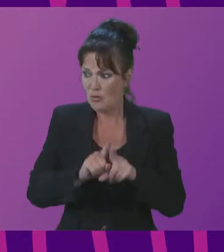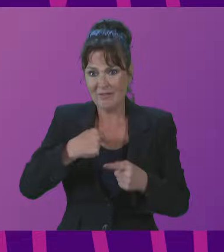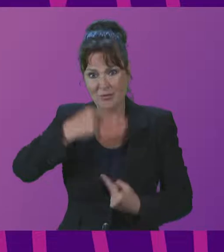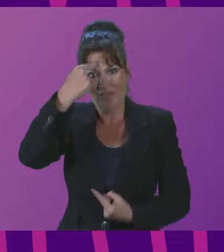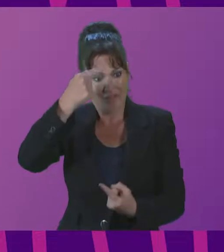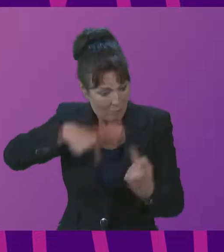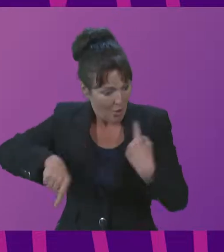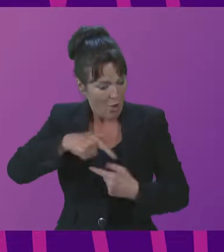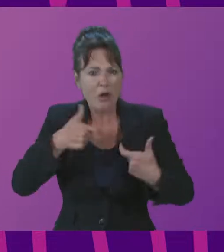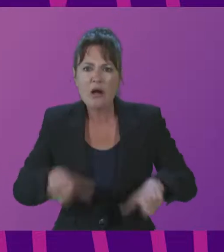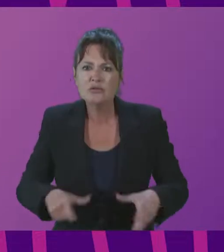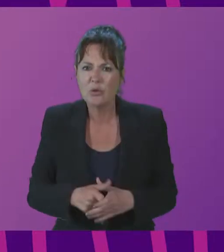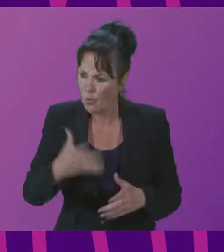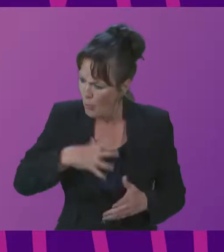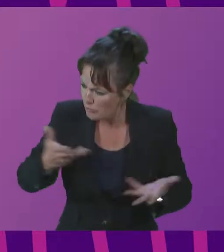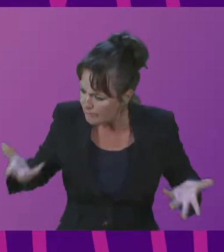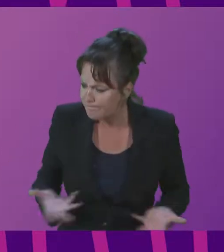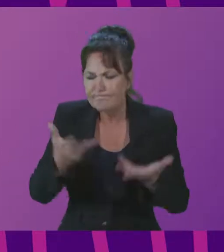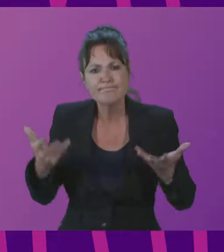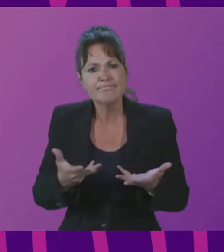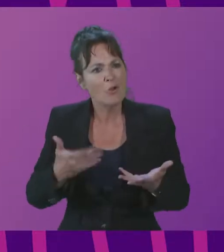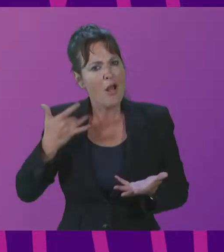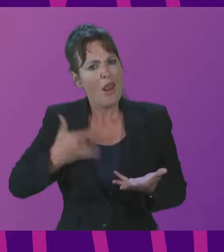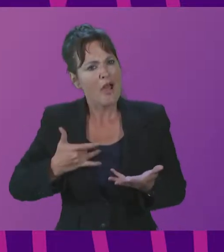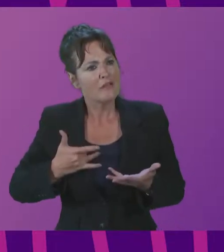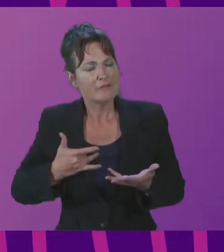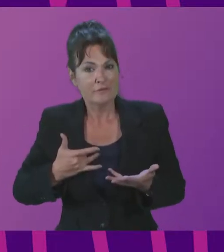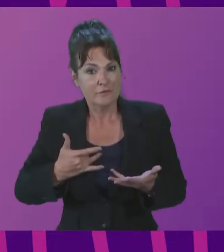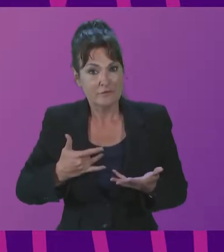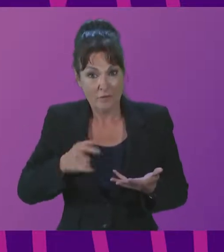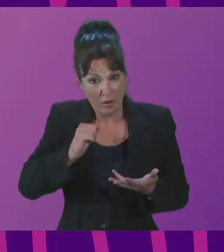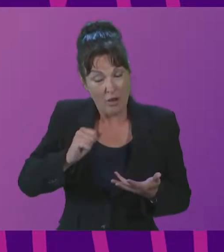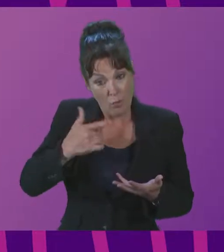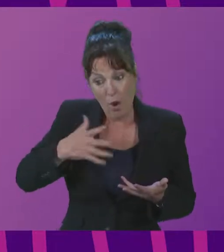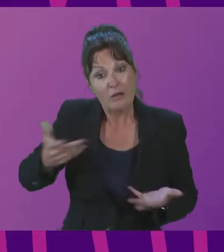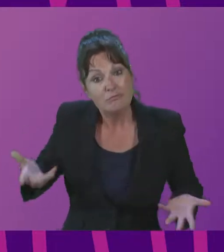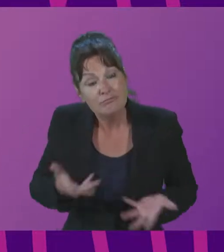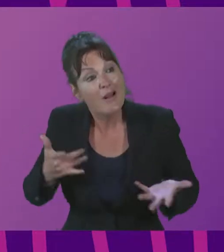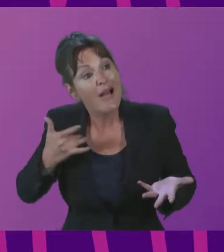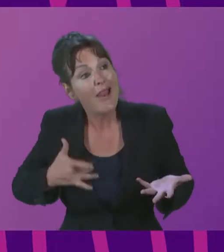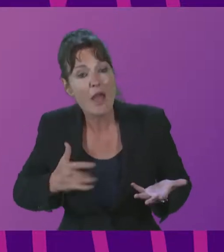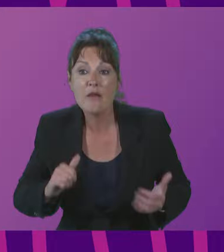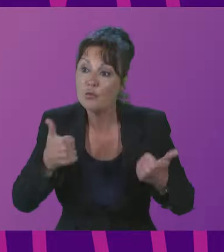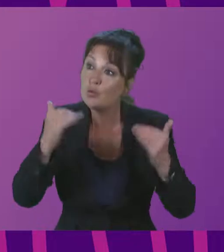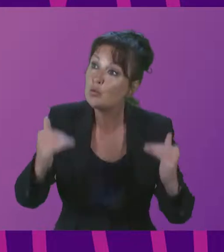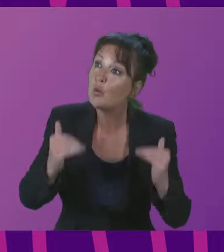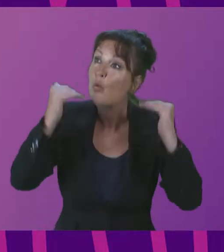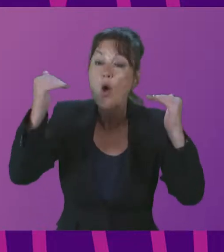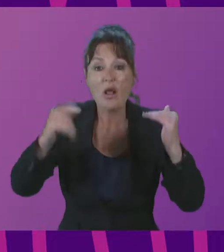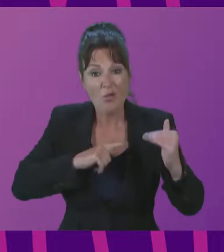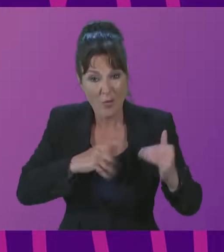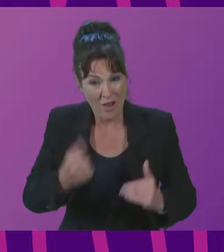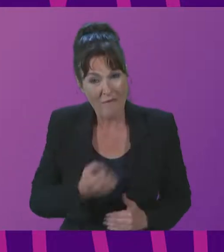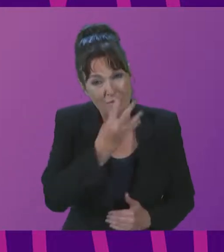increase the quality of life of our 46 million citizens, and reduce inequality.